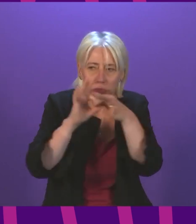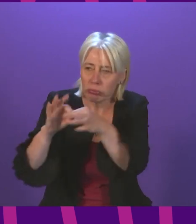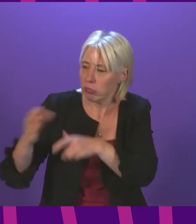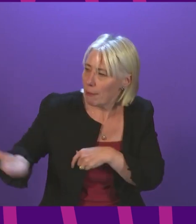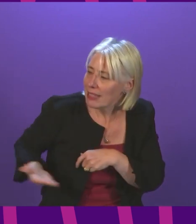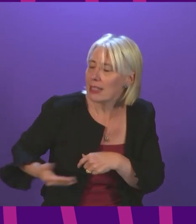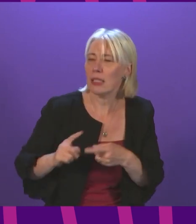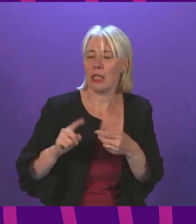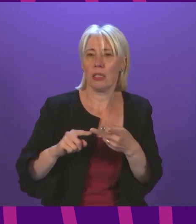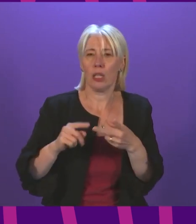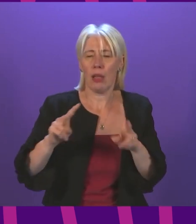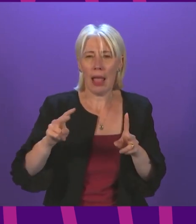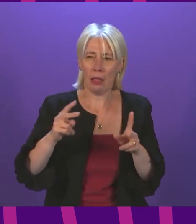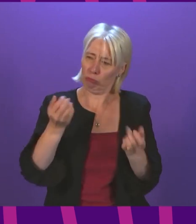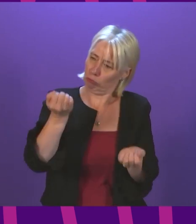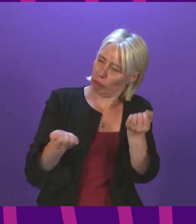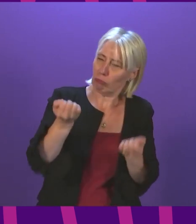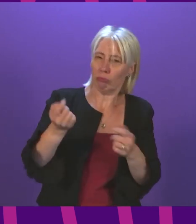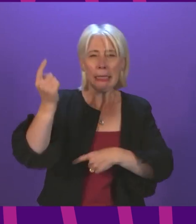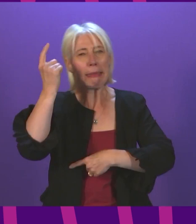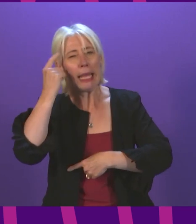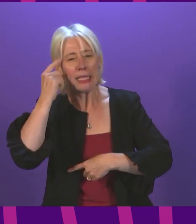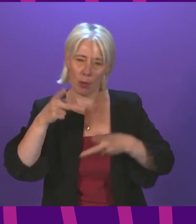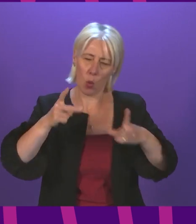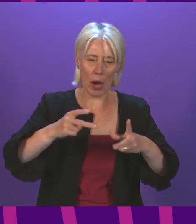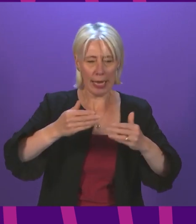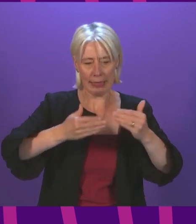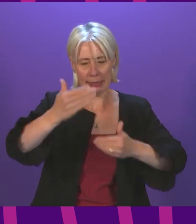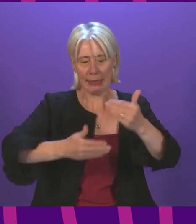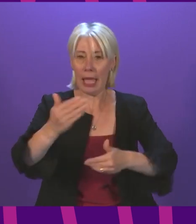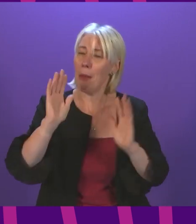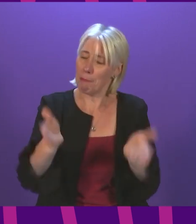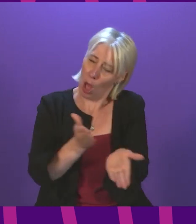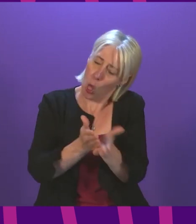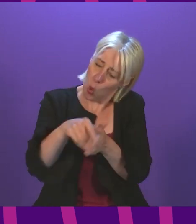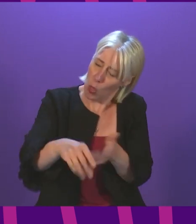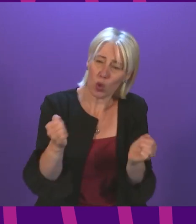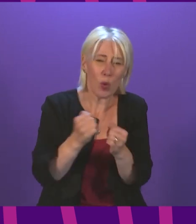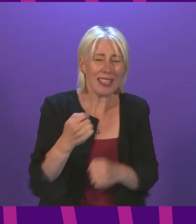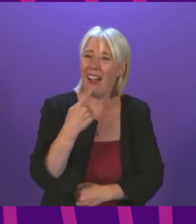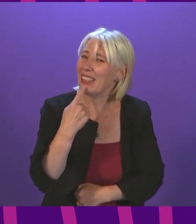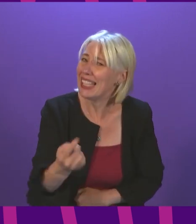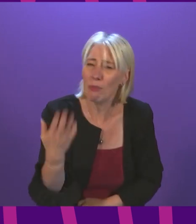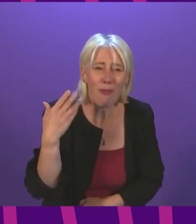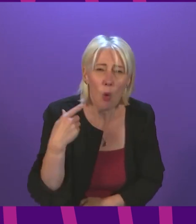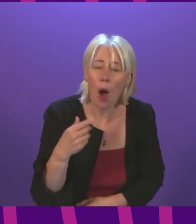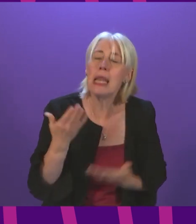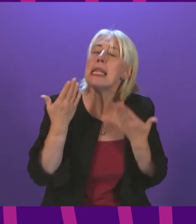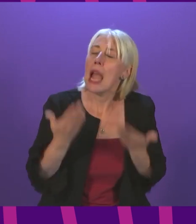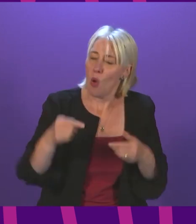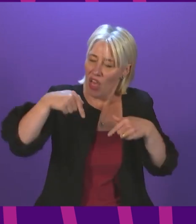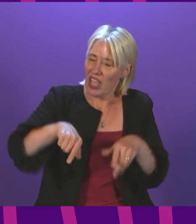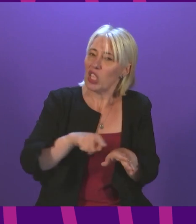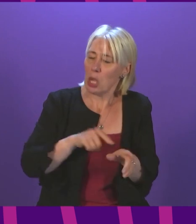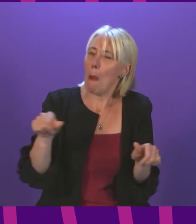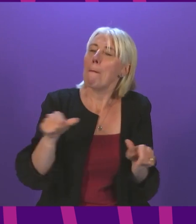we'll continue to take pragmatic and sensible steps but over this winter we as I said earlier on we're in a much better position